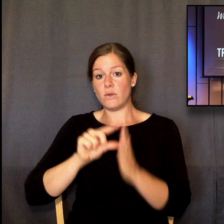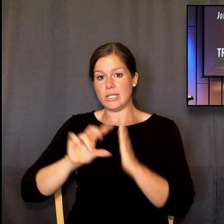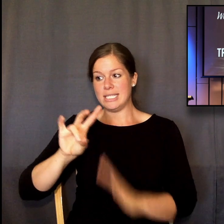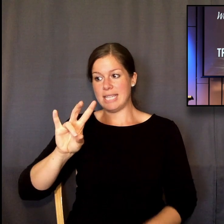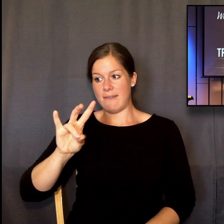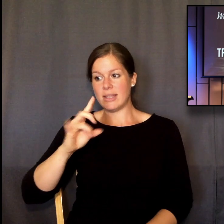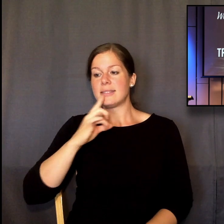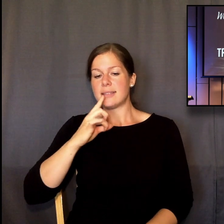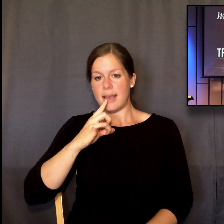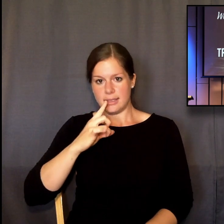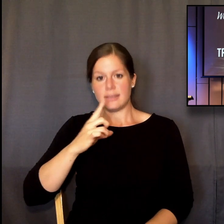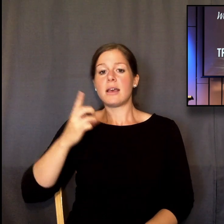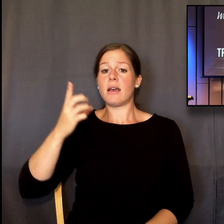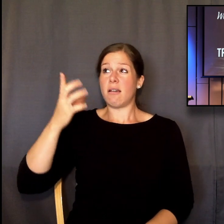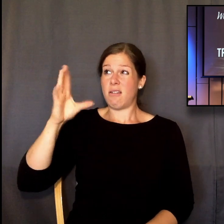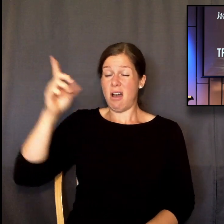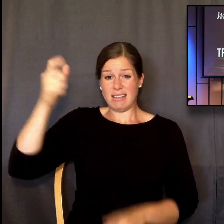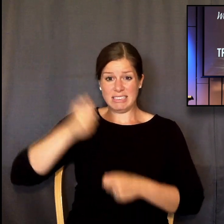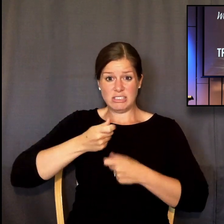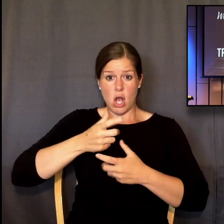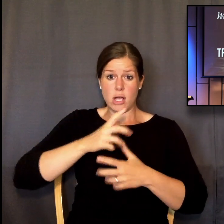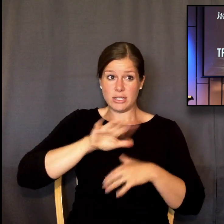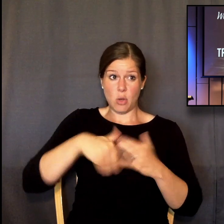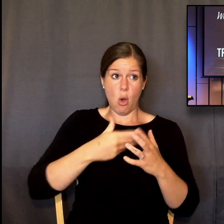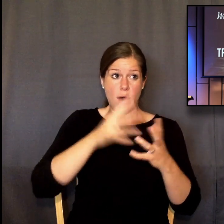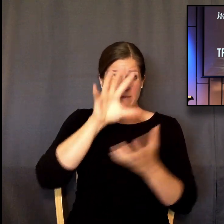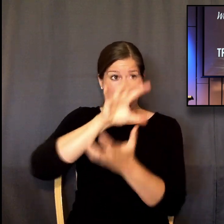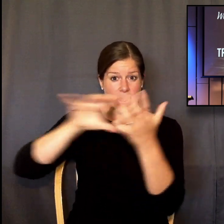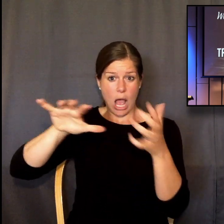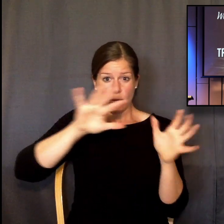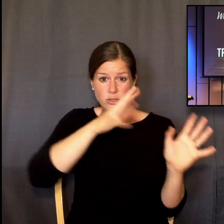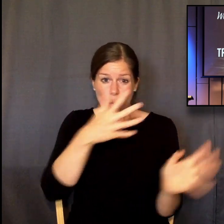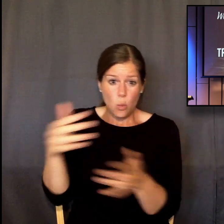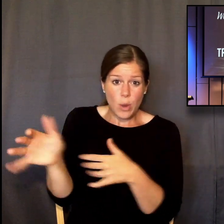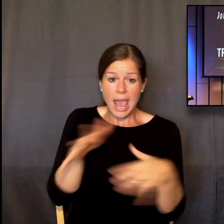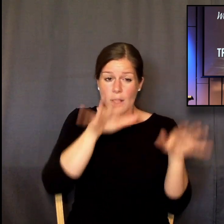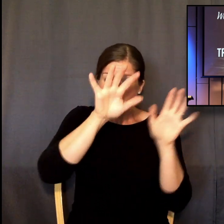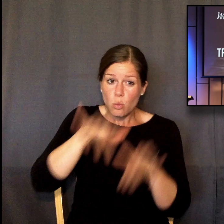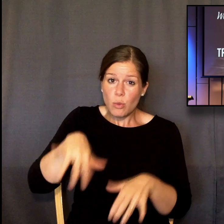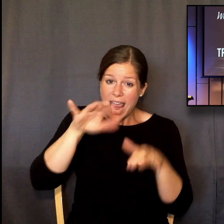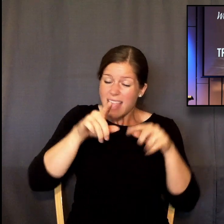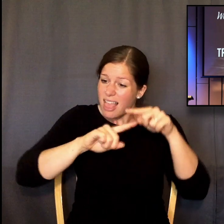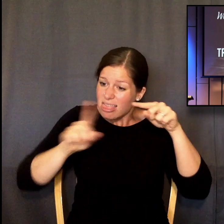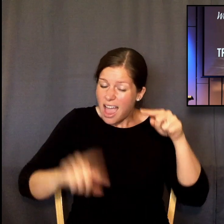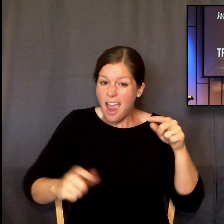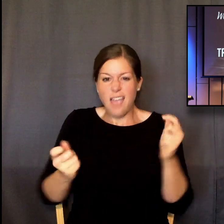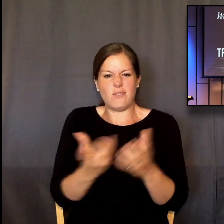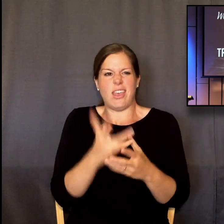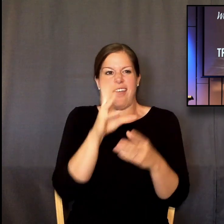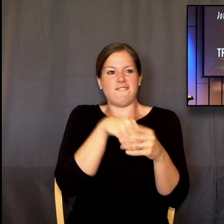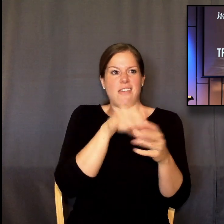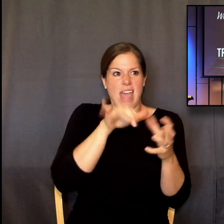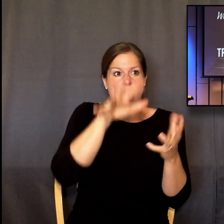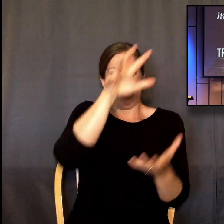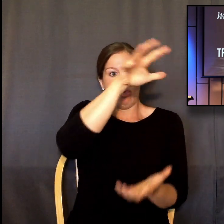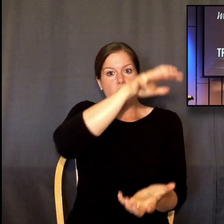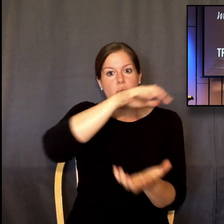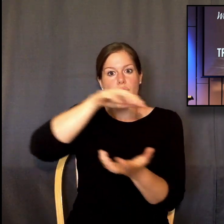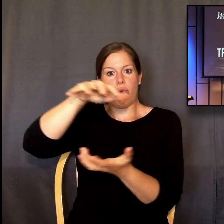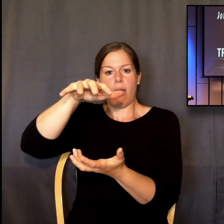forth the wind from the storehouses. So the cloud, the wind, the rain, and the lightning, everything that goes into a monsoon, according to Psalm 135.7, was